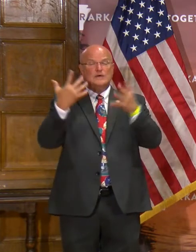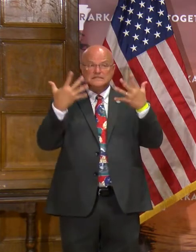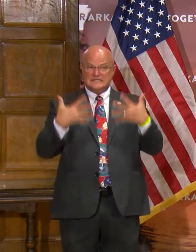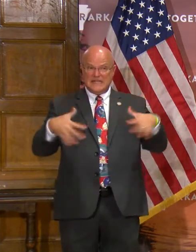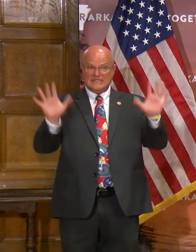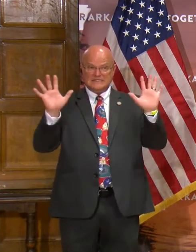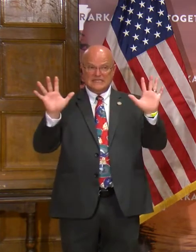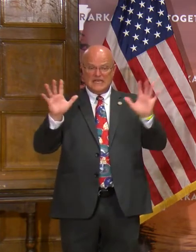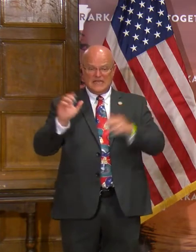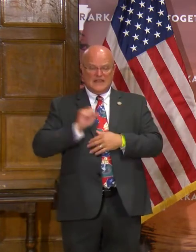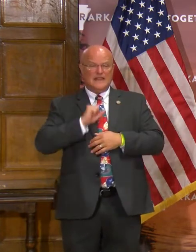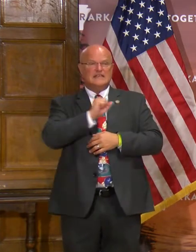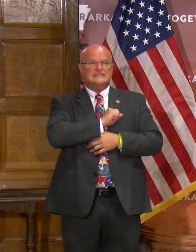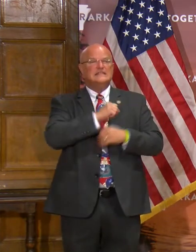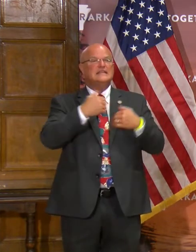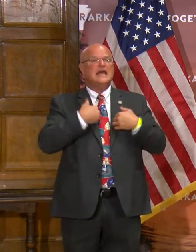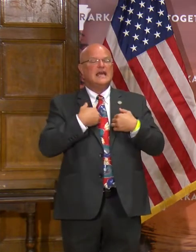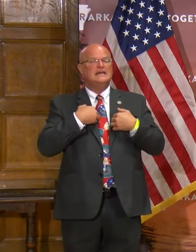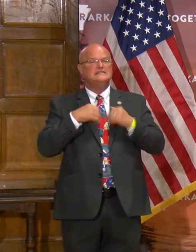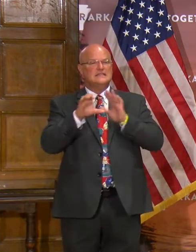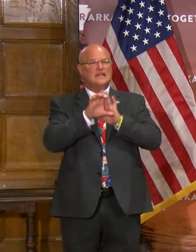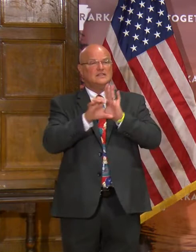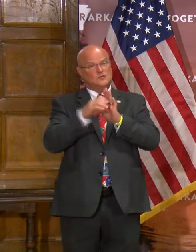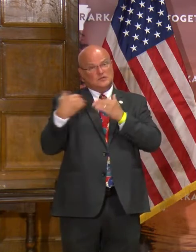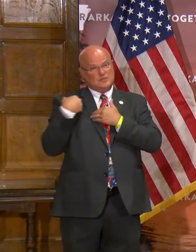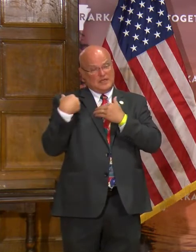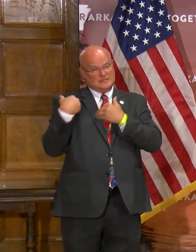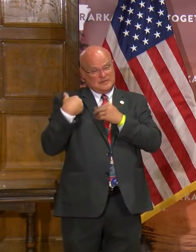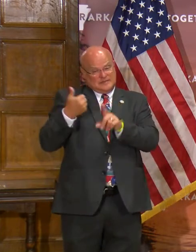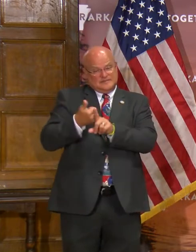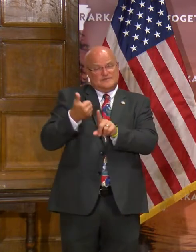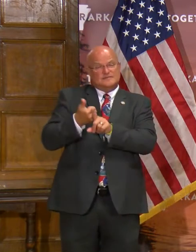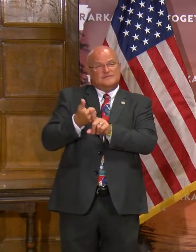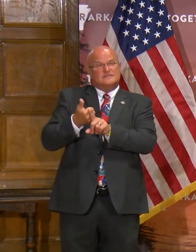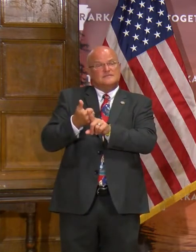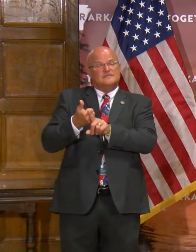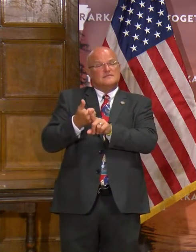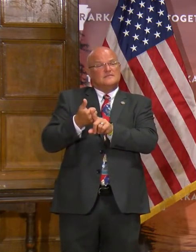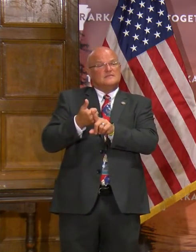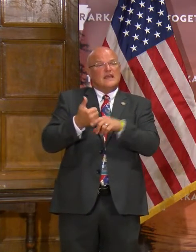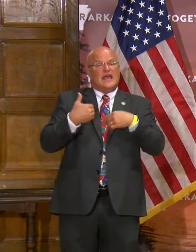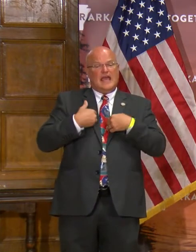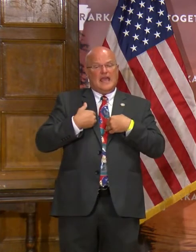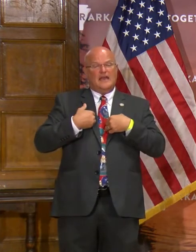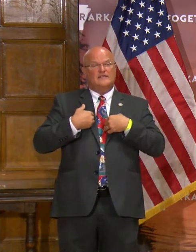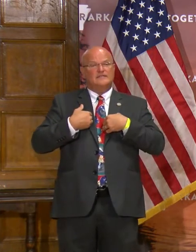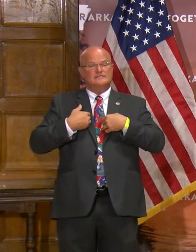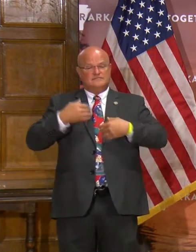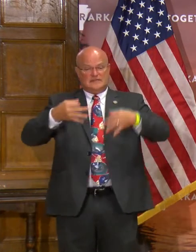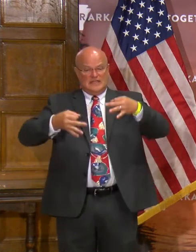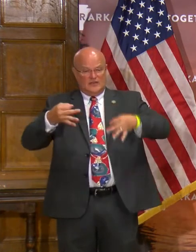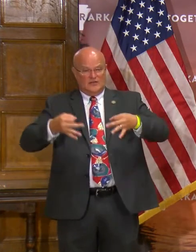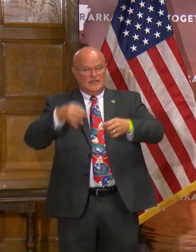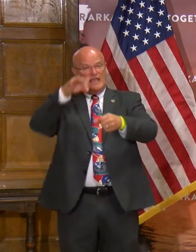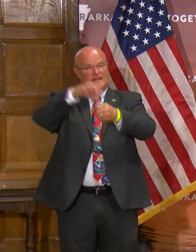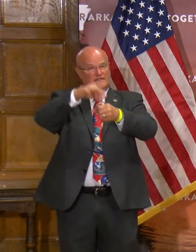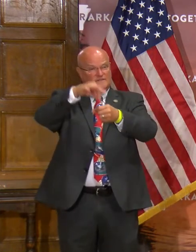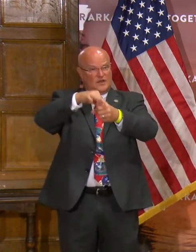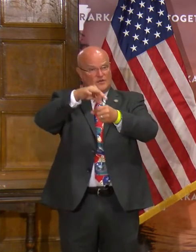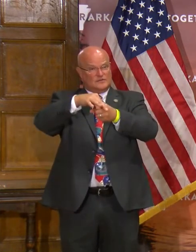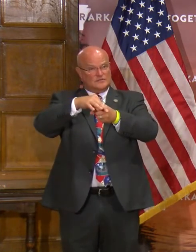done, the Senate has a constitutional responsibility to hold a hearing and to take a vote.